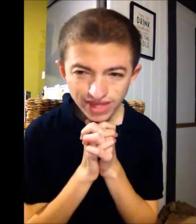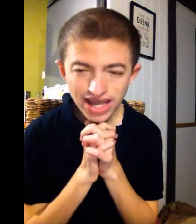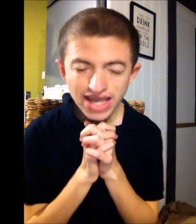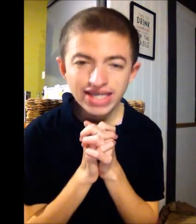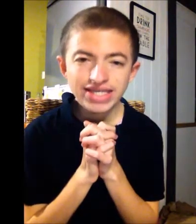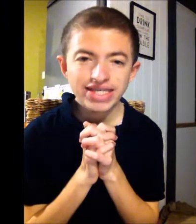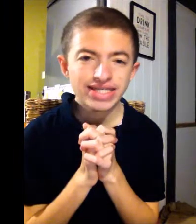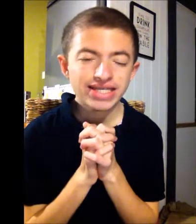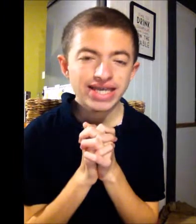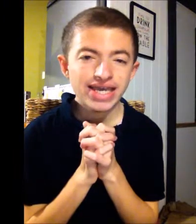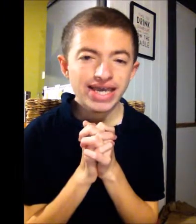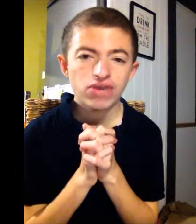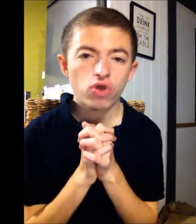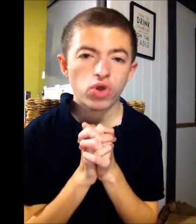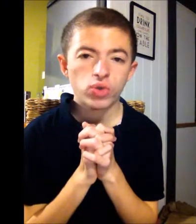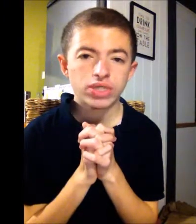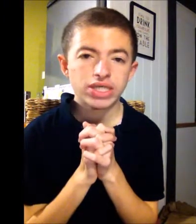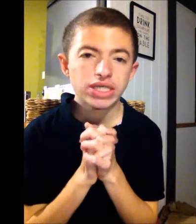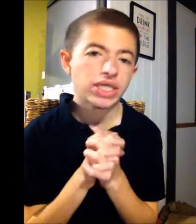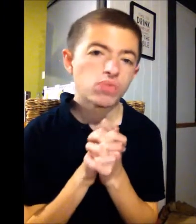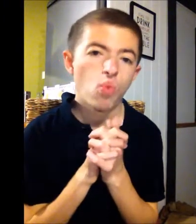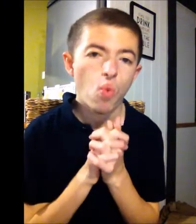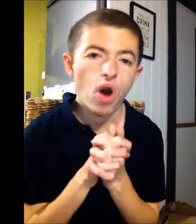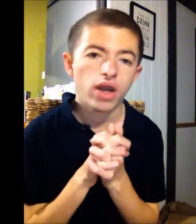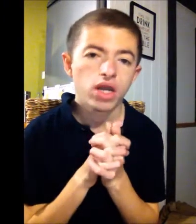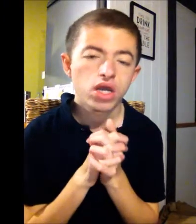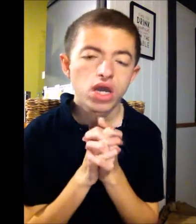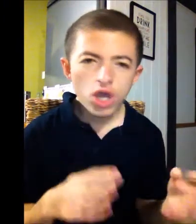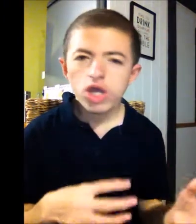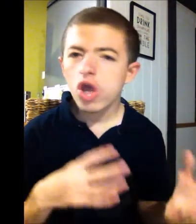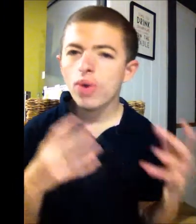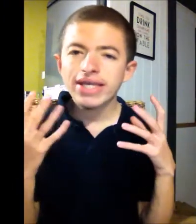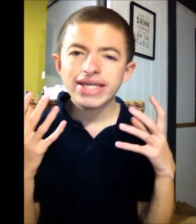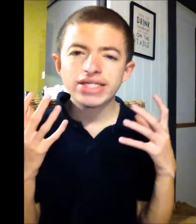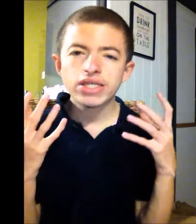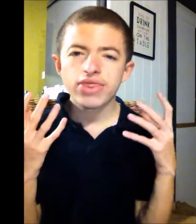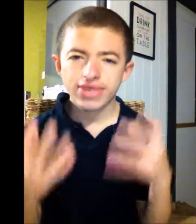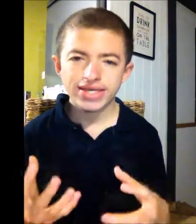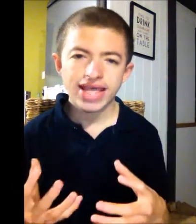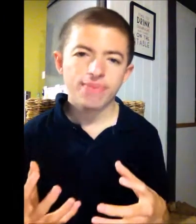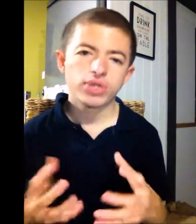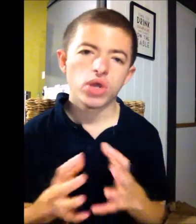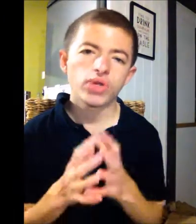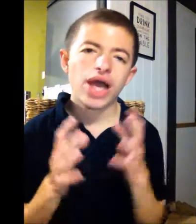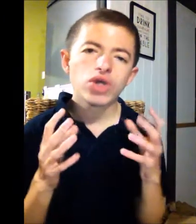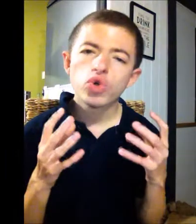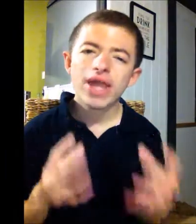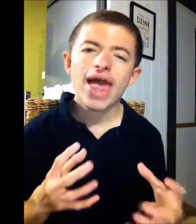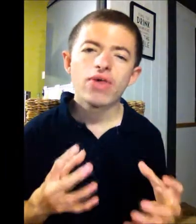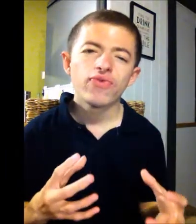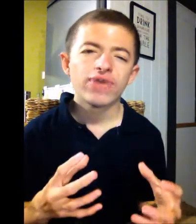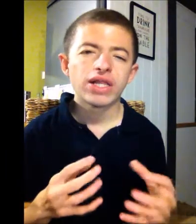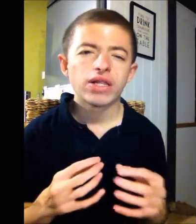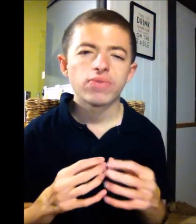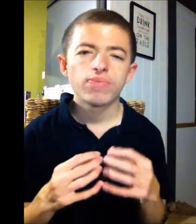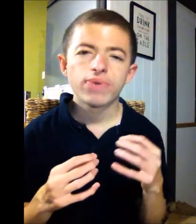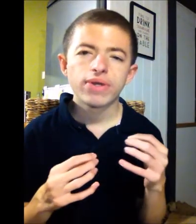Since Heroes season 1. Going into this episode, I couldn't help feel that